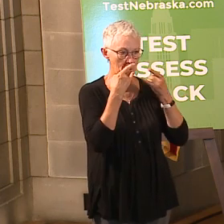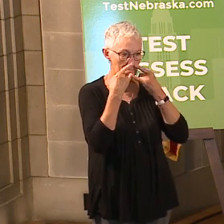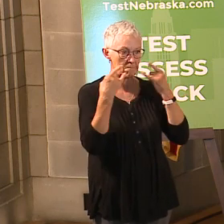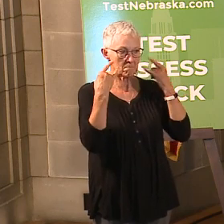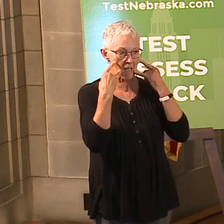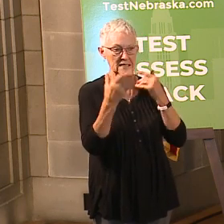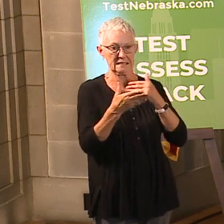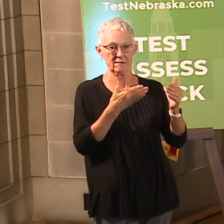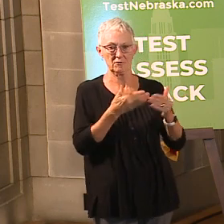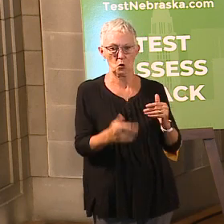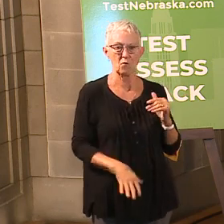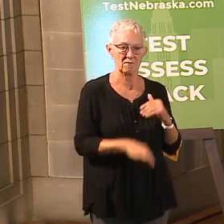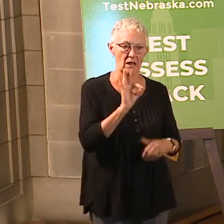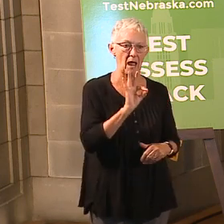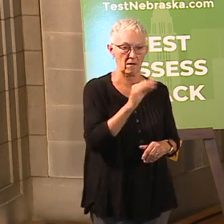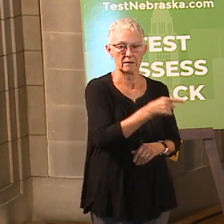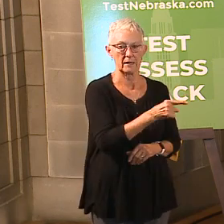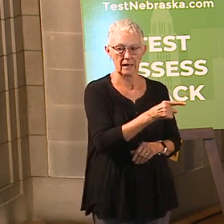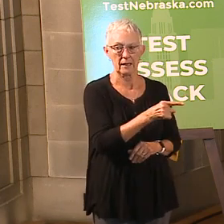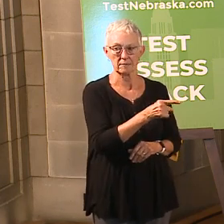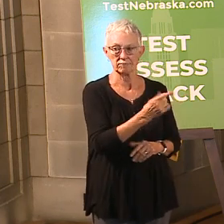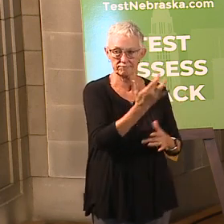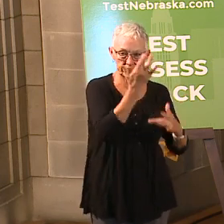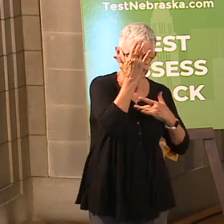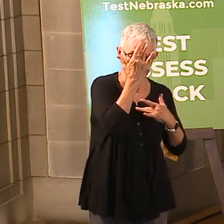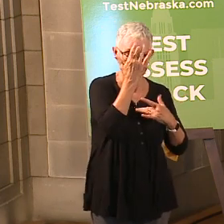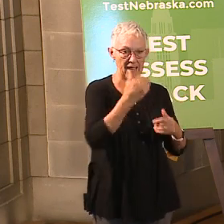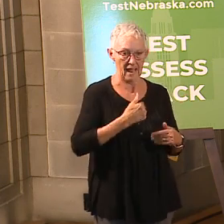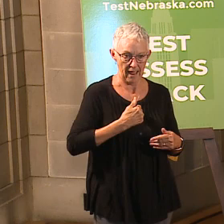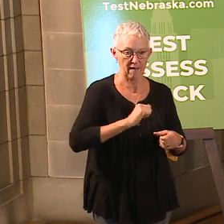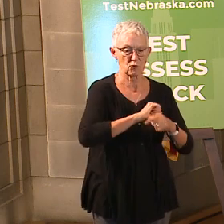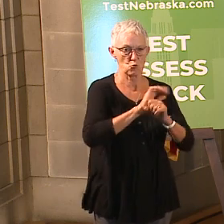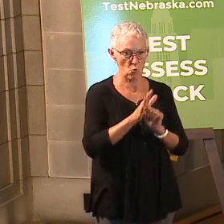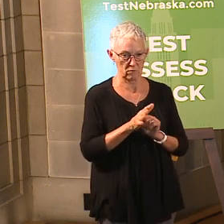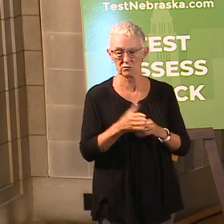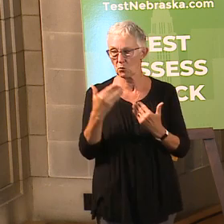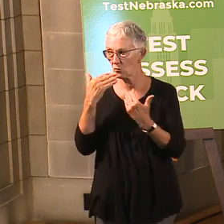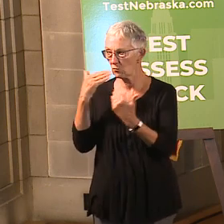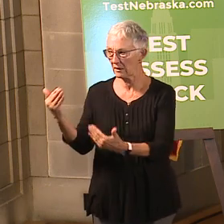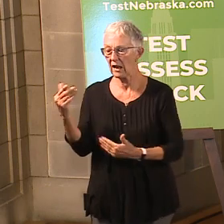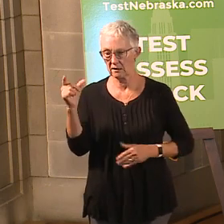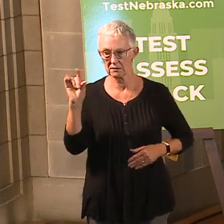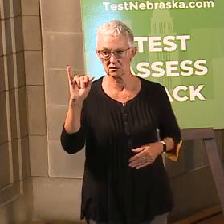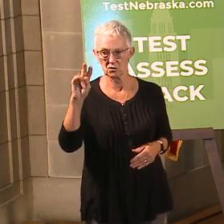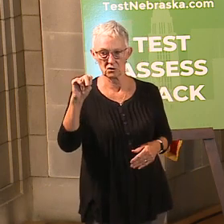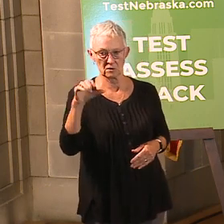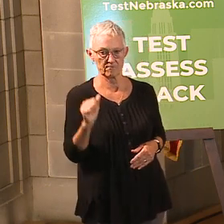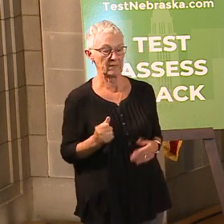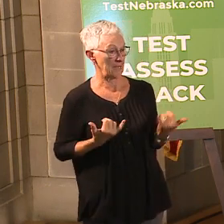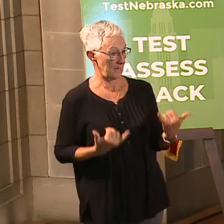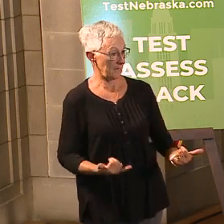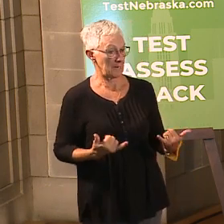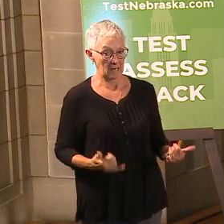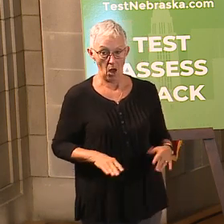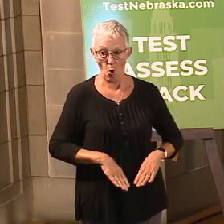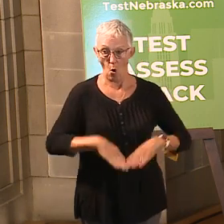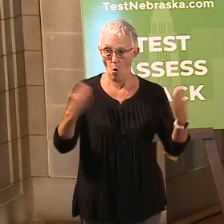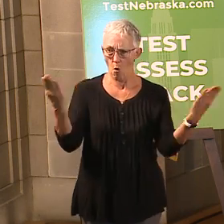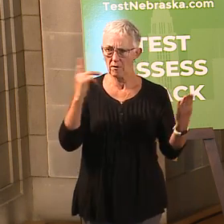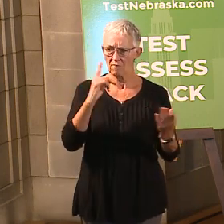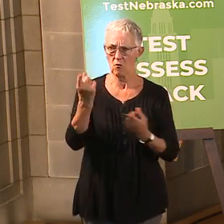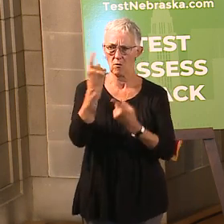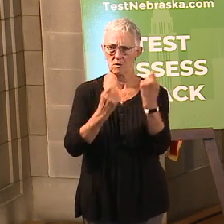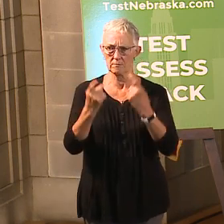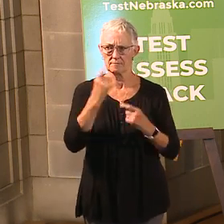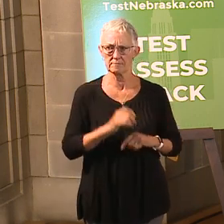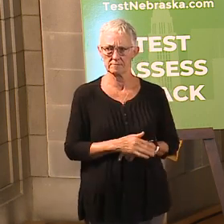much, Gina. appreciate you being here and you'll all stay on tap here because now we're going to move into questions and answers. And Taylor, where'd